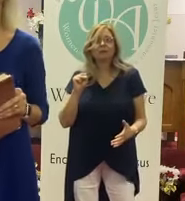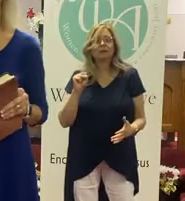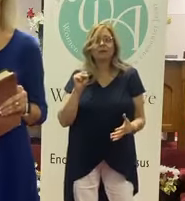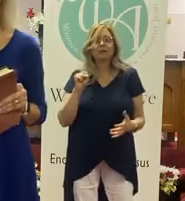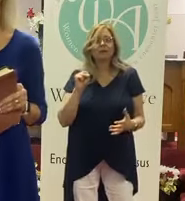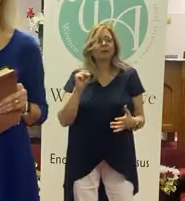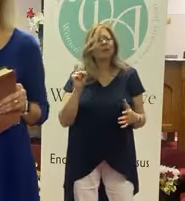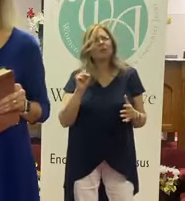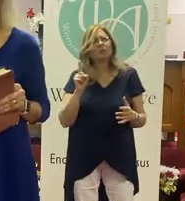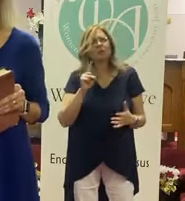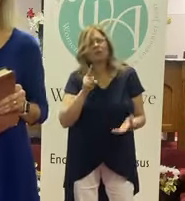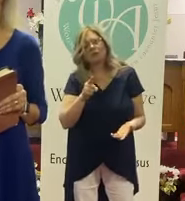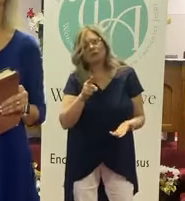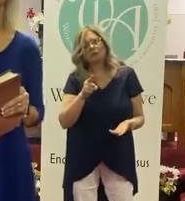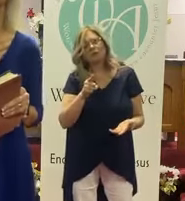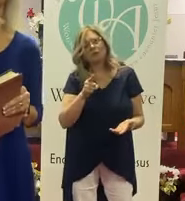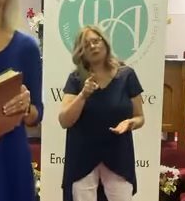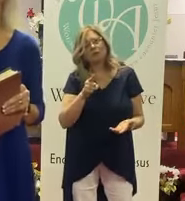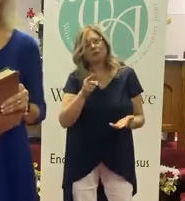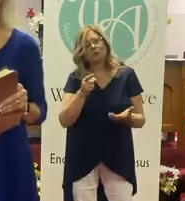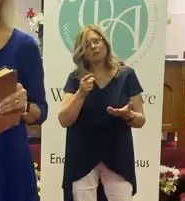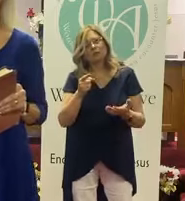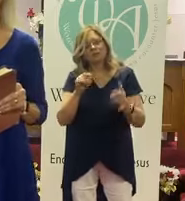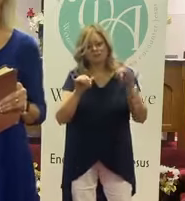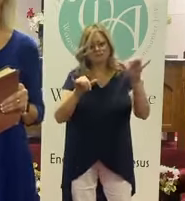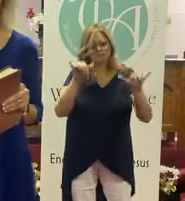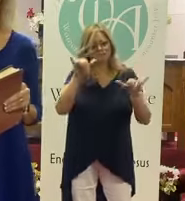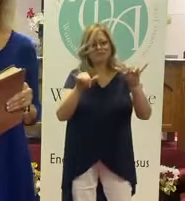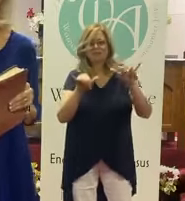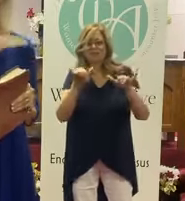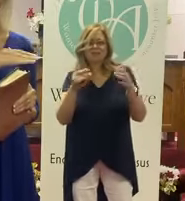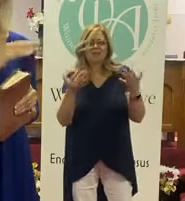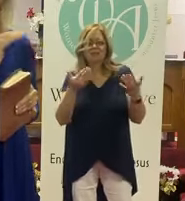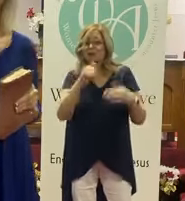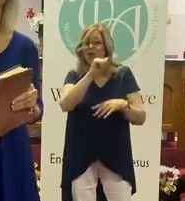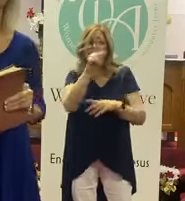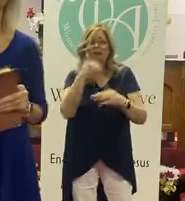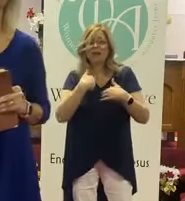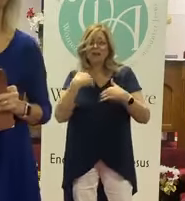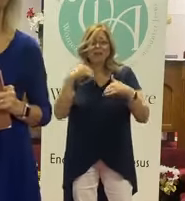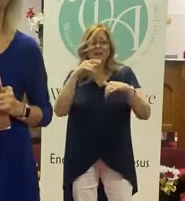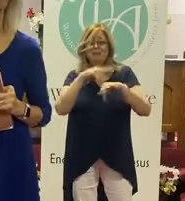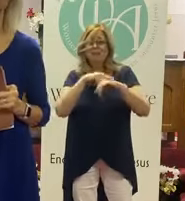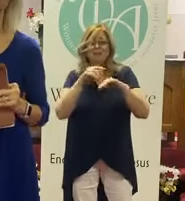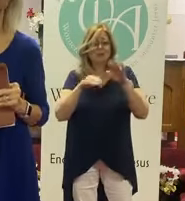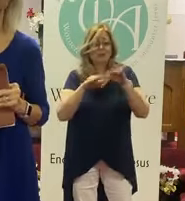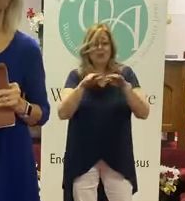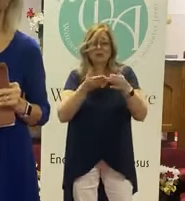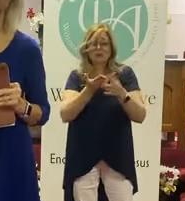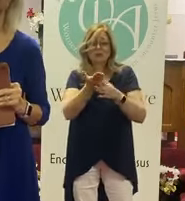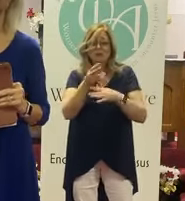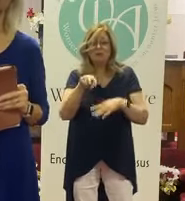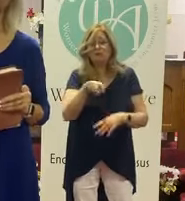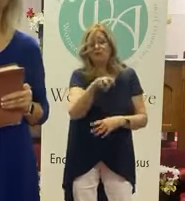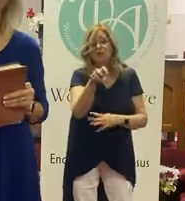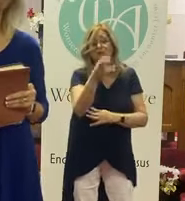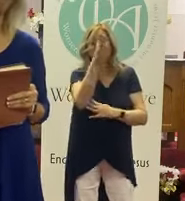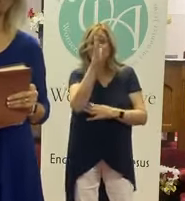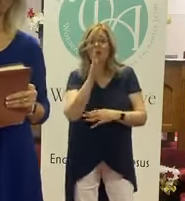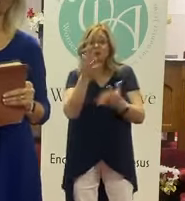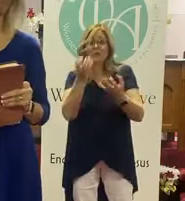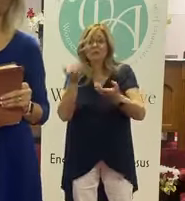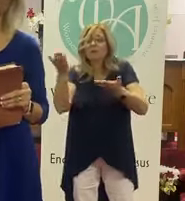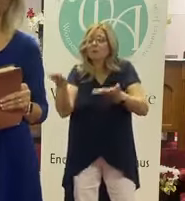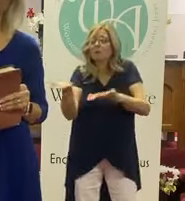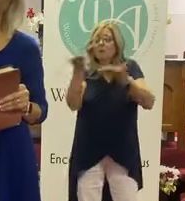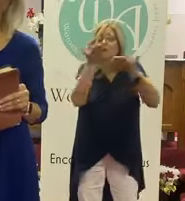Where are you on that scale? Because we all have those times as we walk through our journey. God wants to